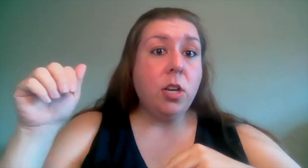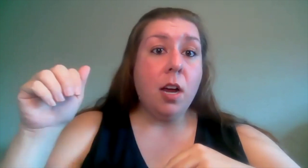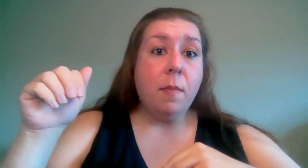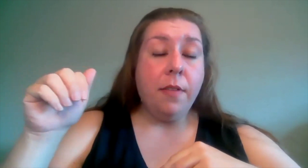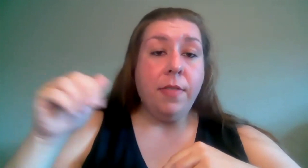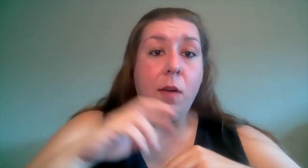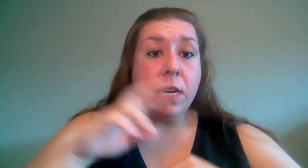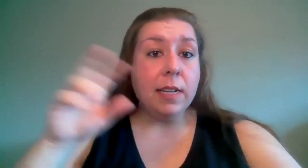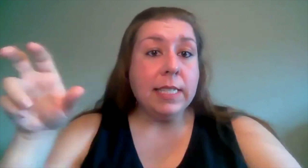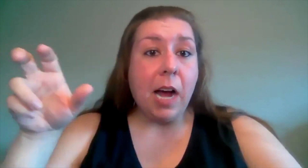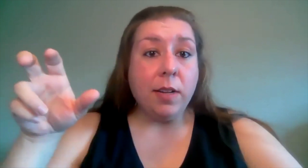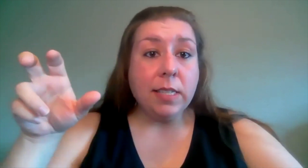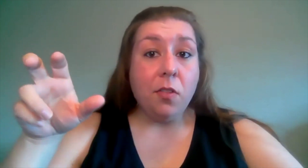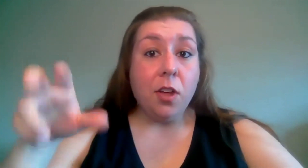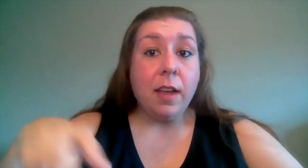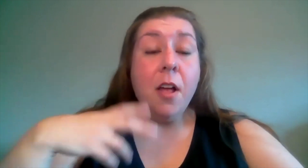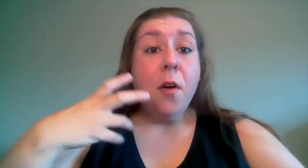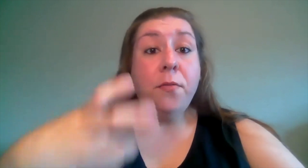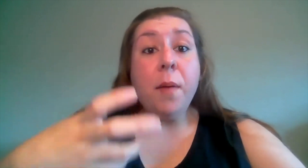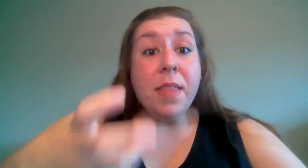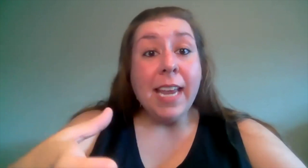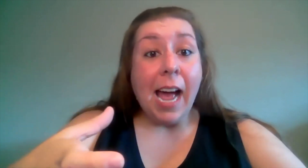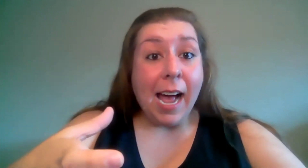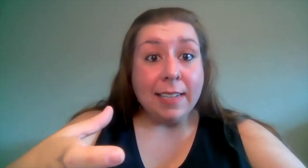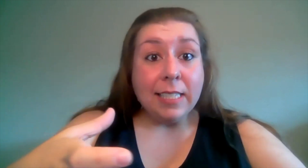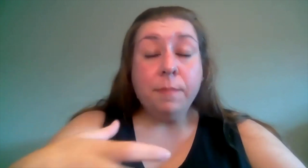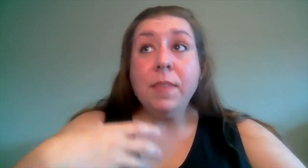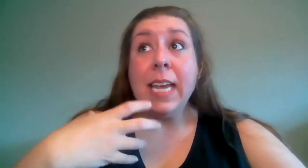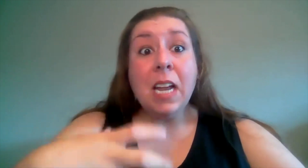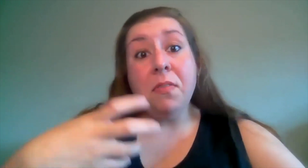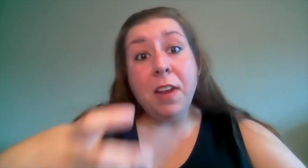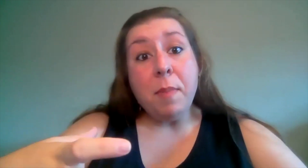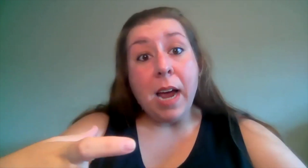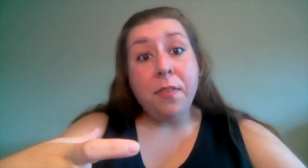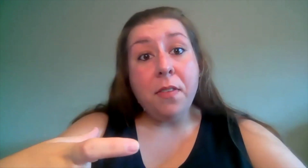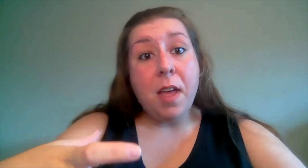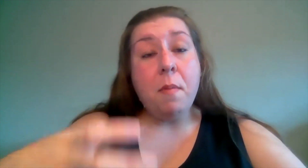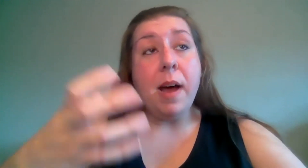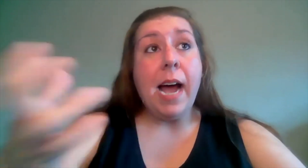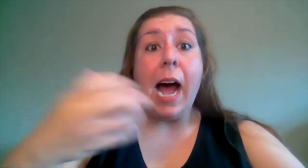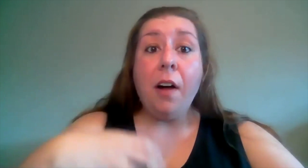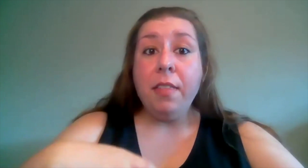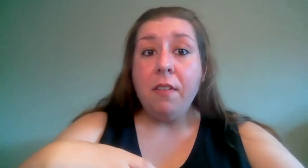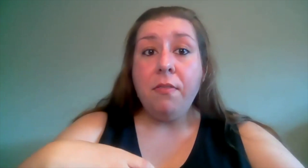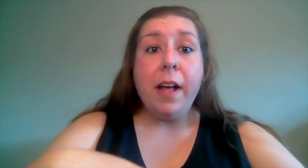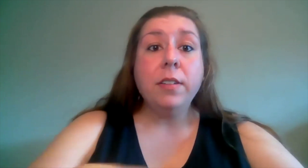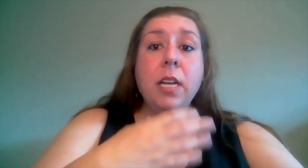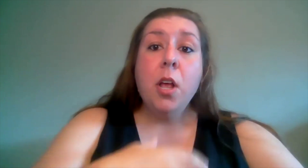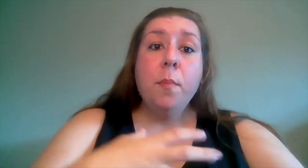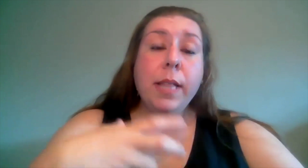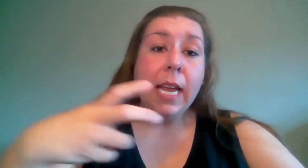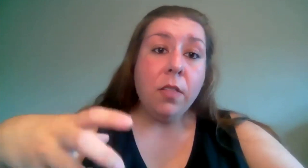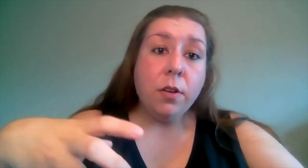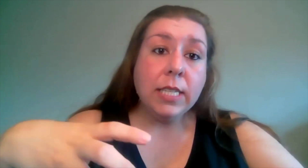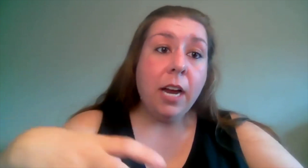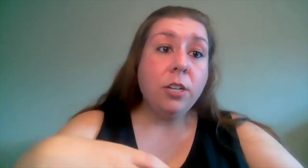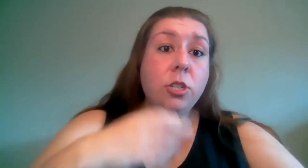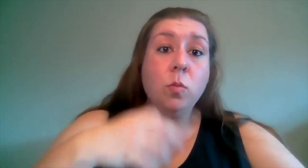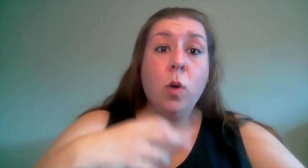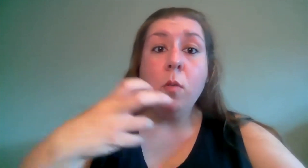to talk about that we need to see how it's going to look from the cast getting feedback for them about how they felt playing those characters what